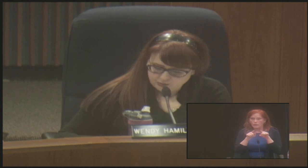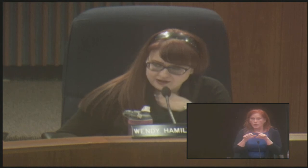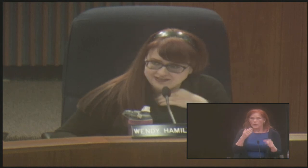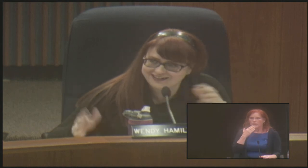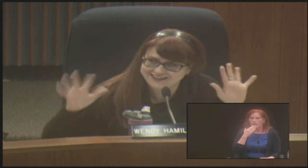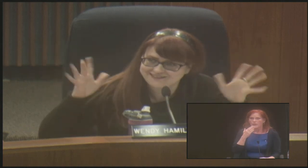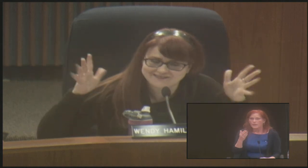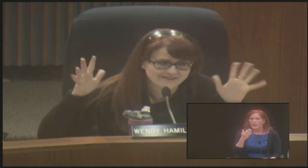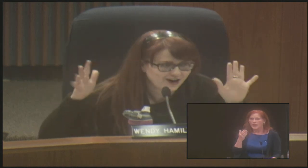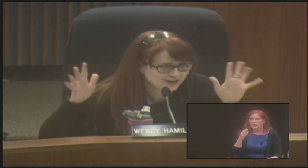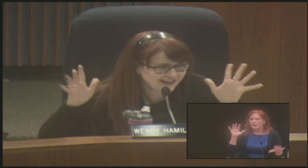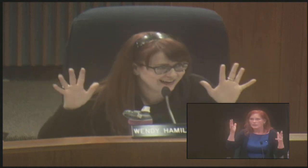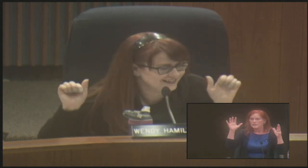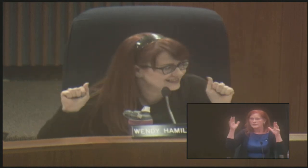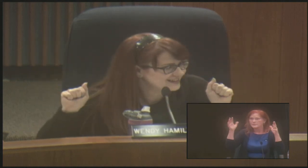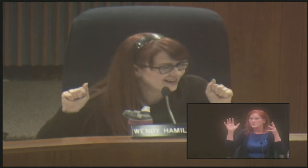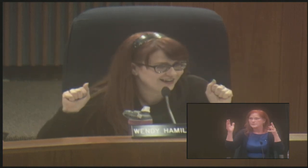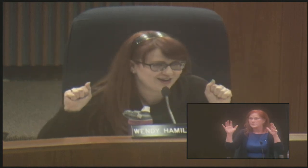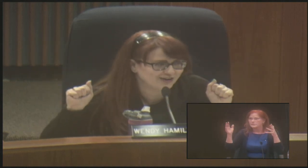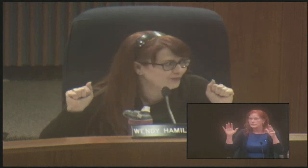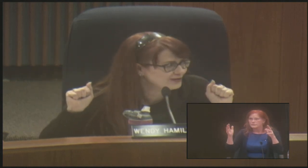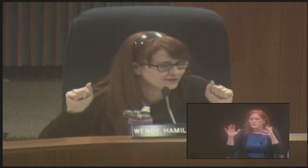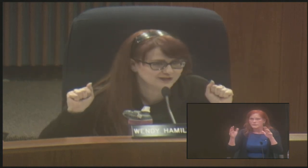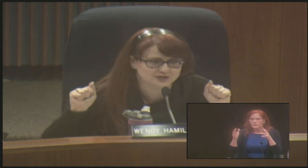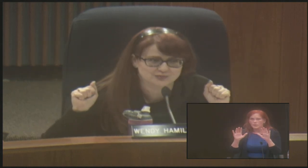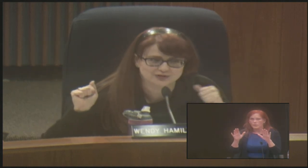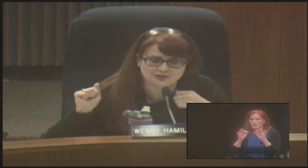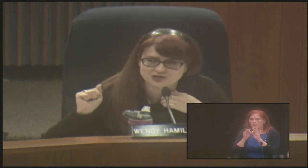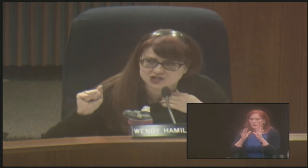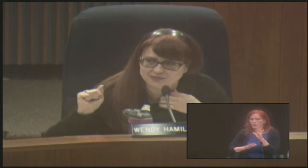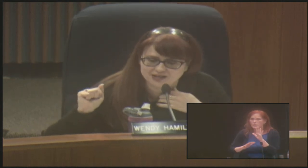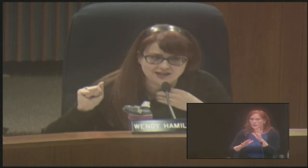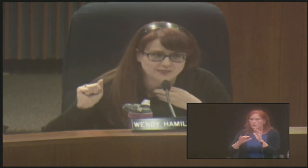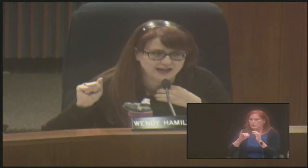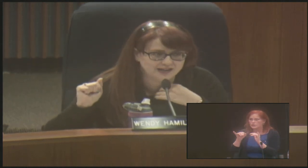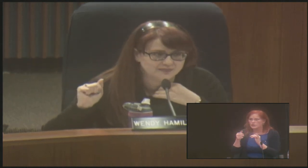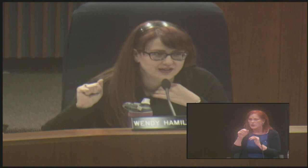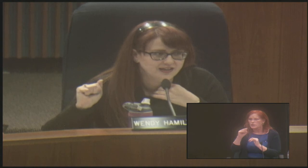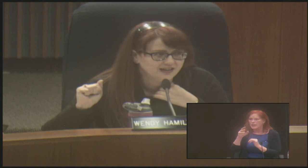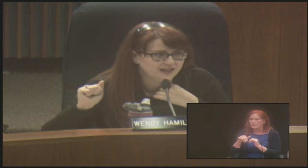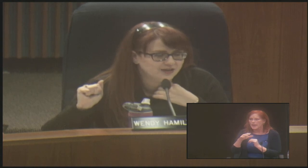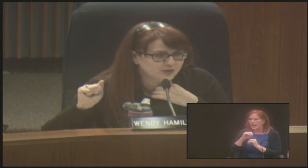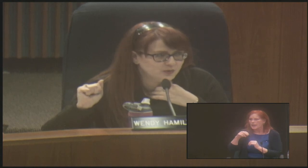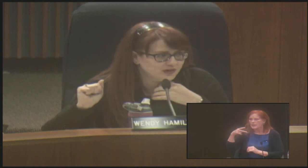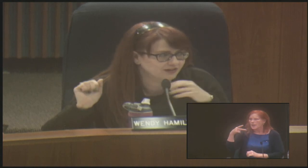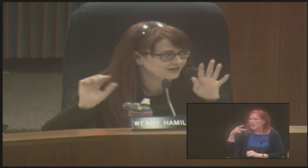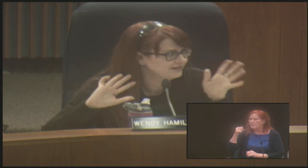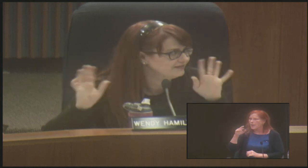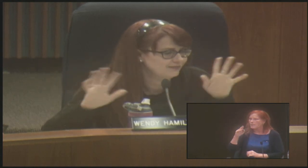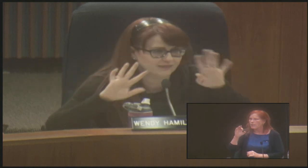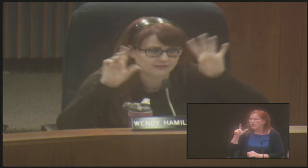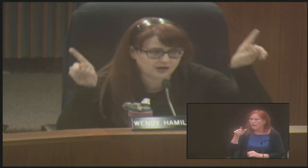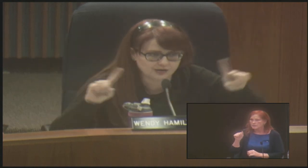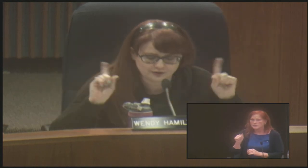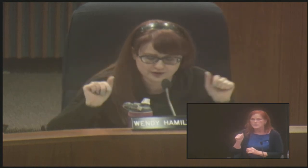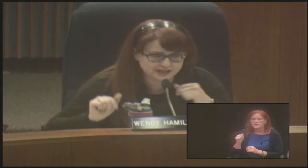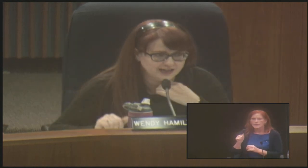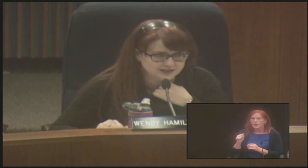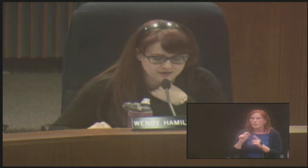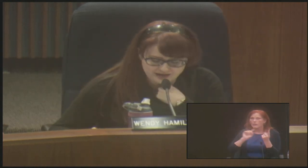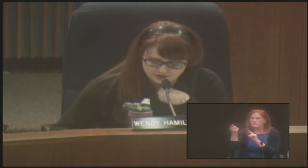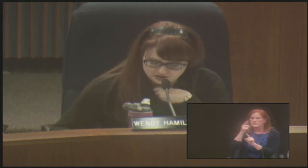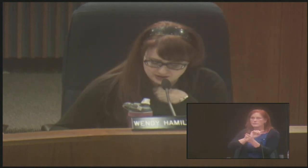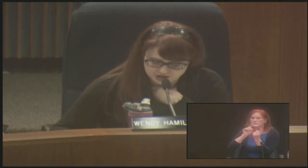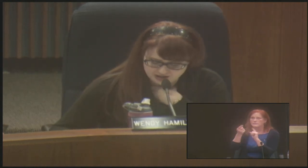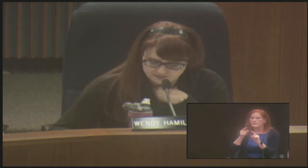thank with hearty hands, uh, our wonderful interpreters, Jamie and Pam, uh, who were all over